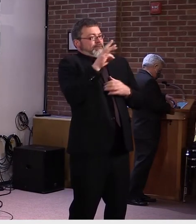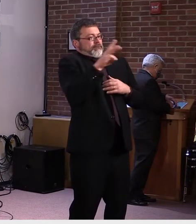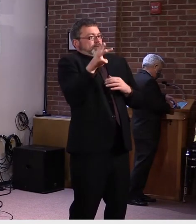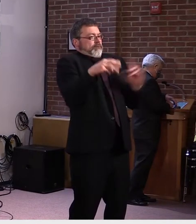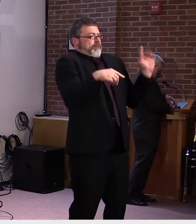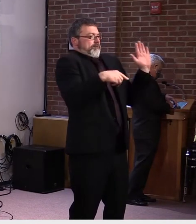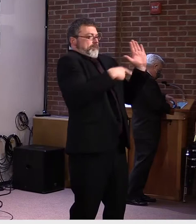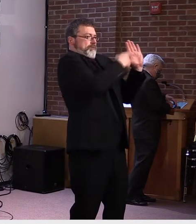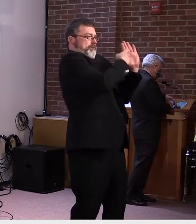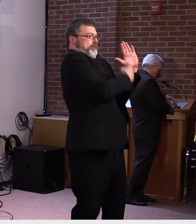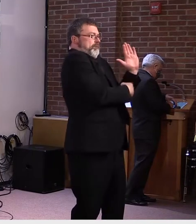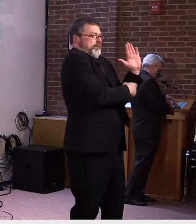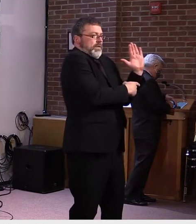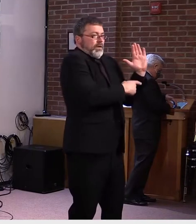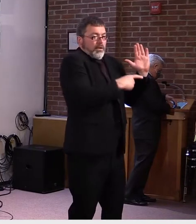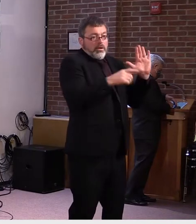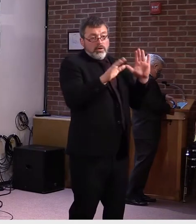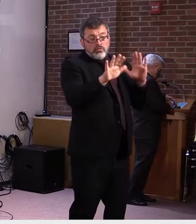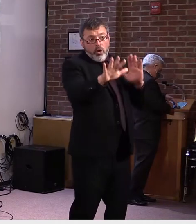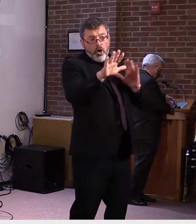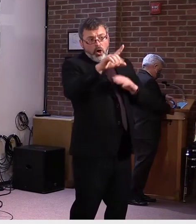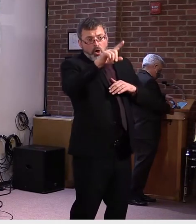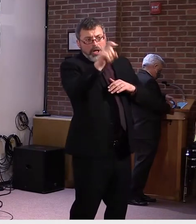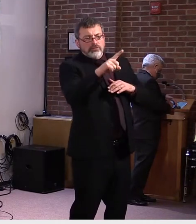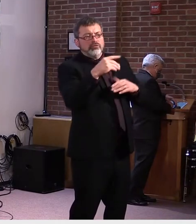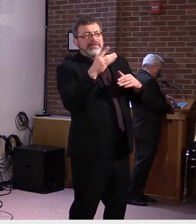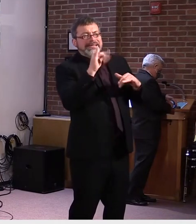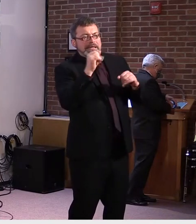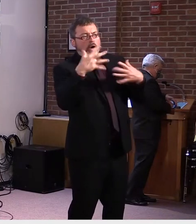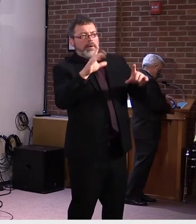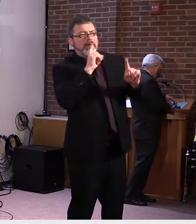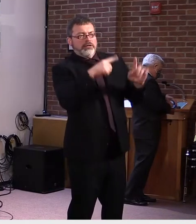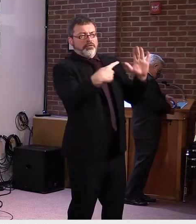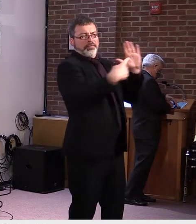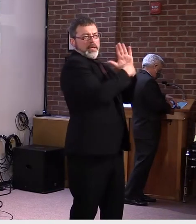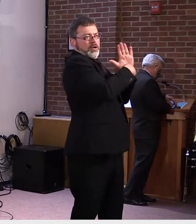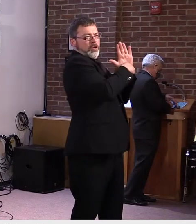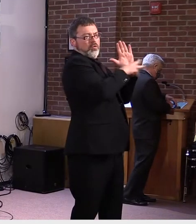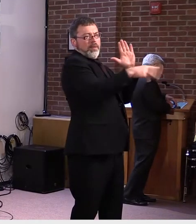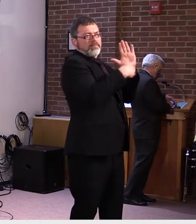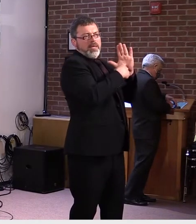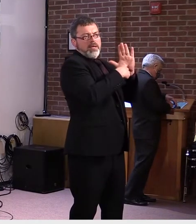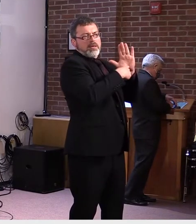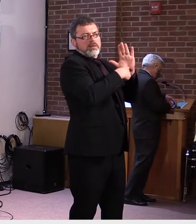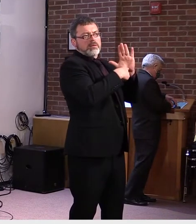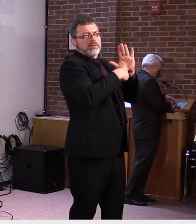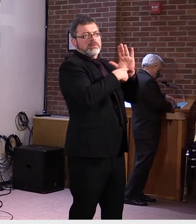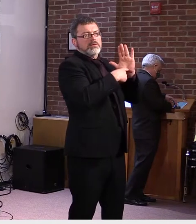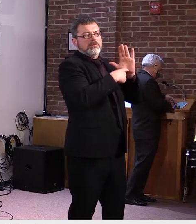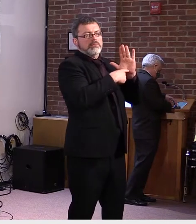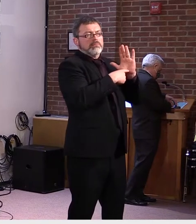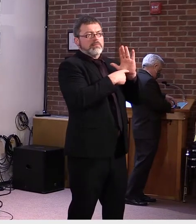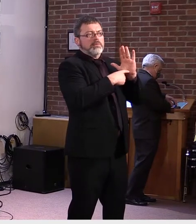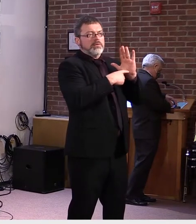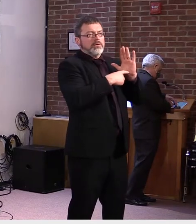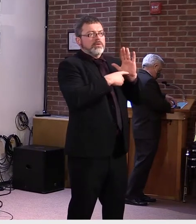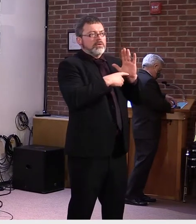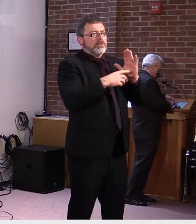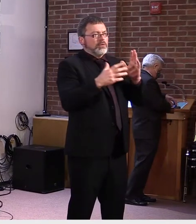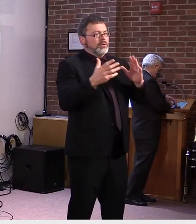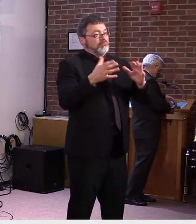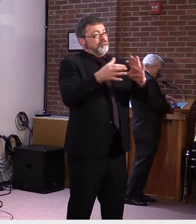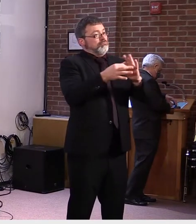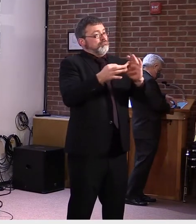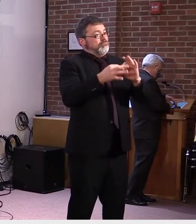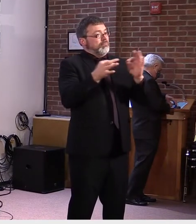sets of slides. Um, it, in it, it tells about our rapidity of response in